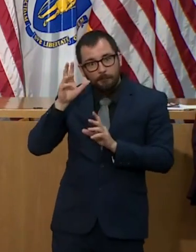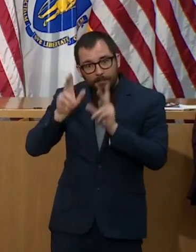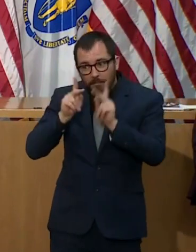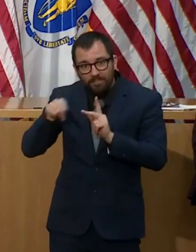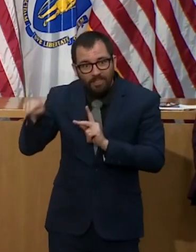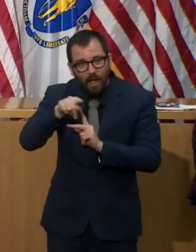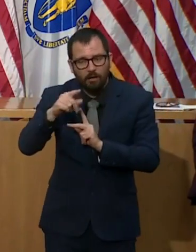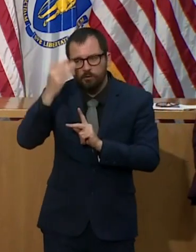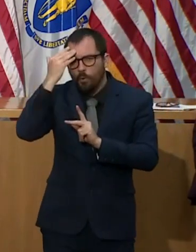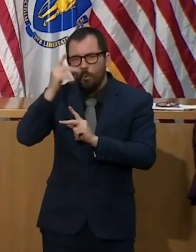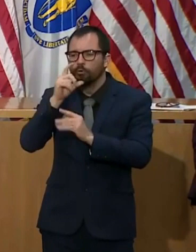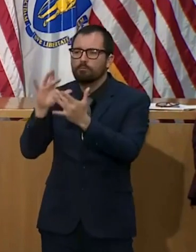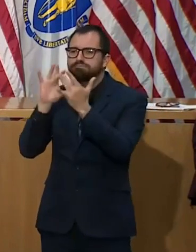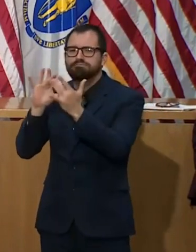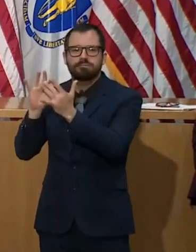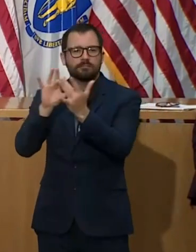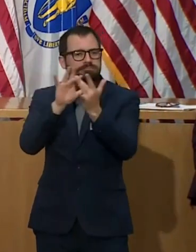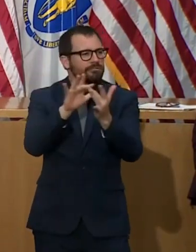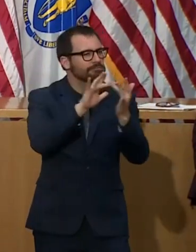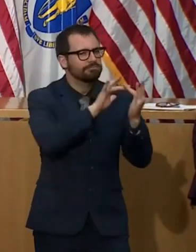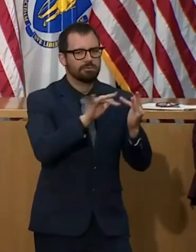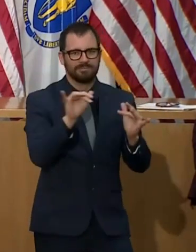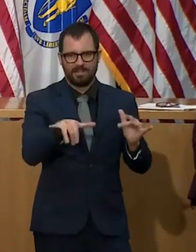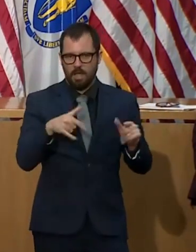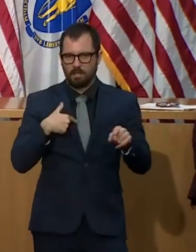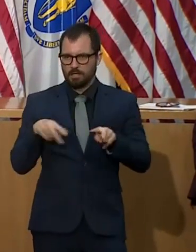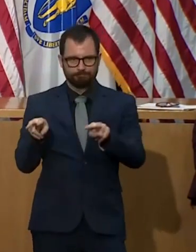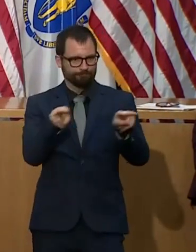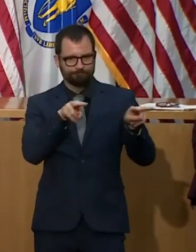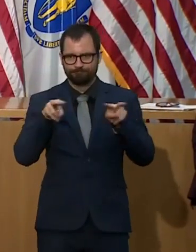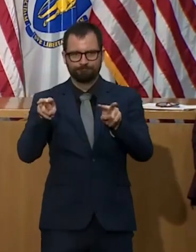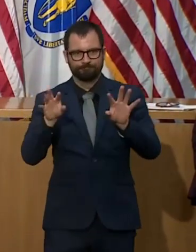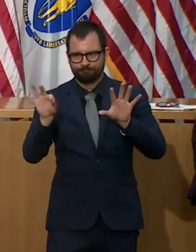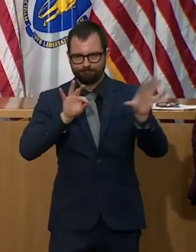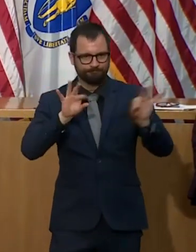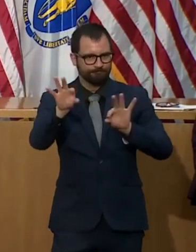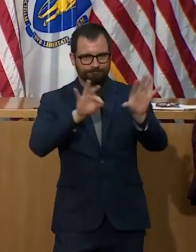information for the advisory group to consider in making their recommendations.